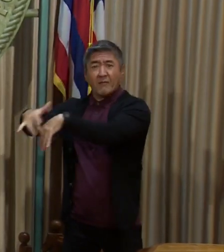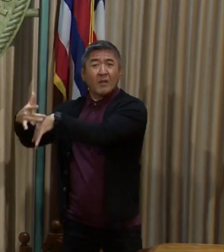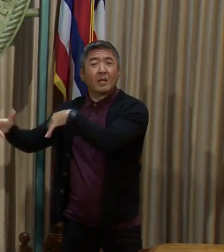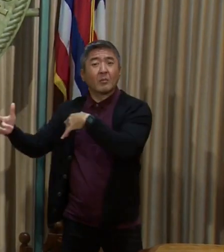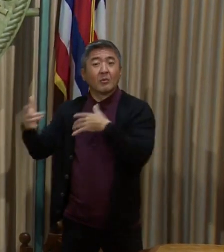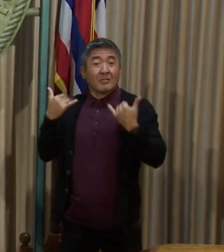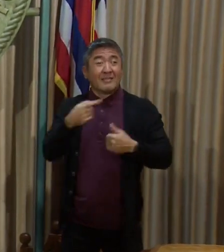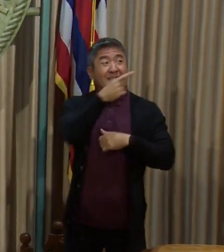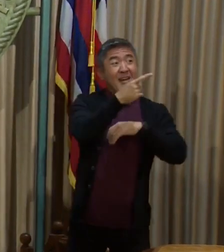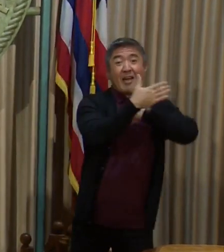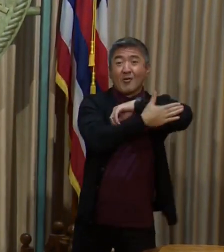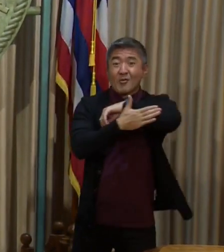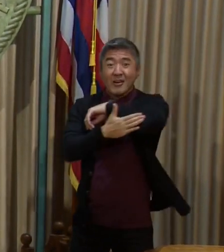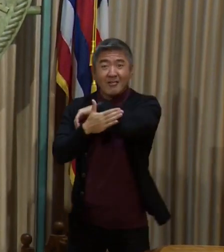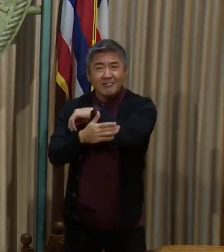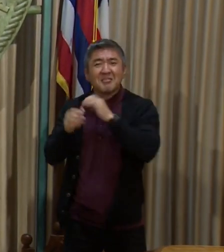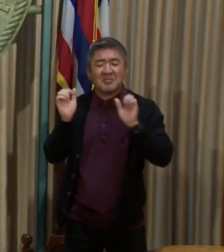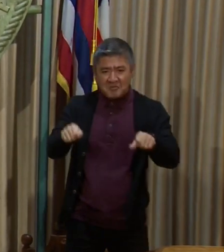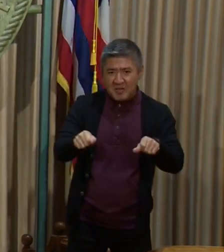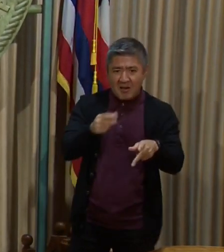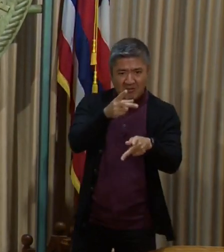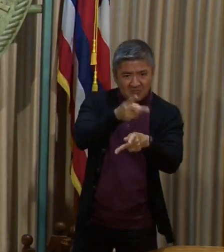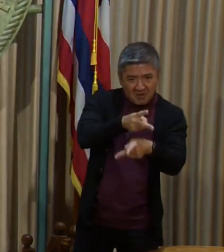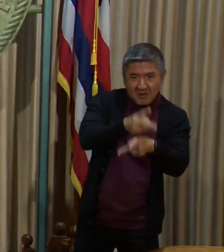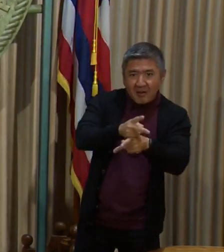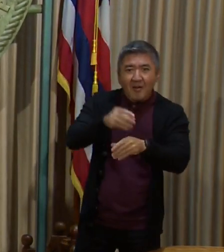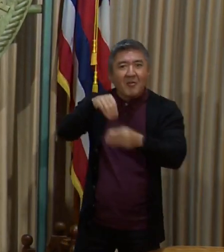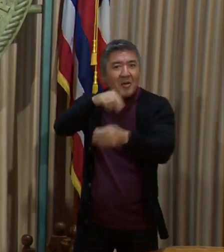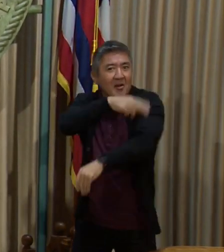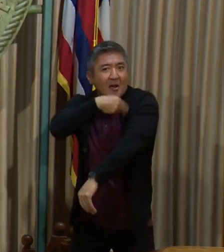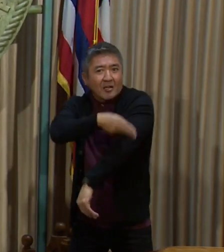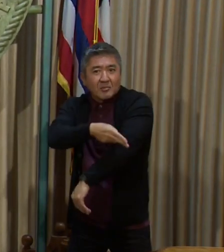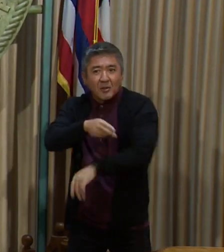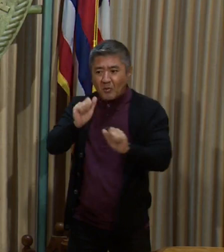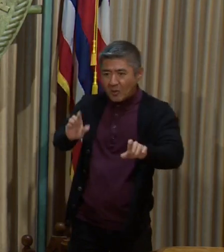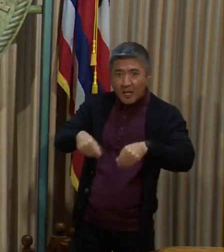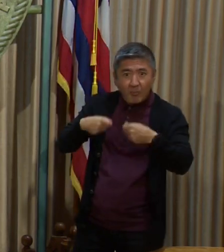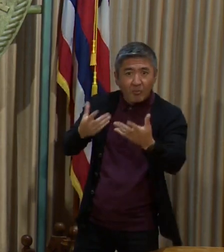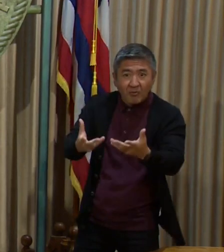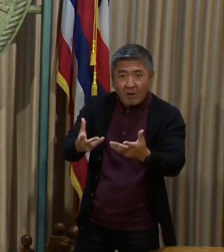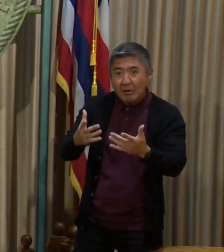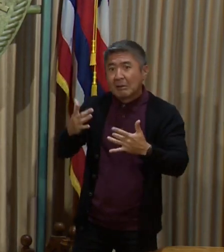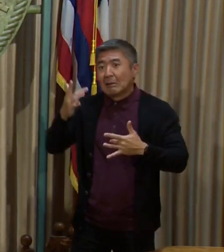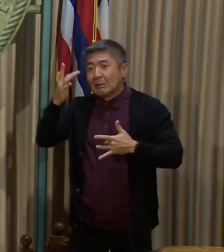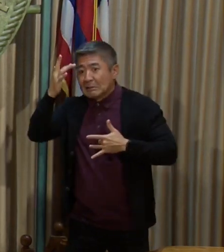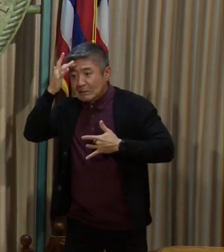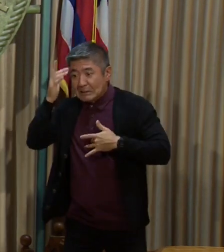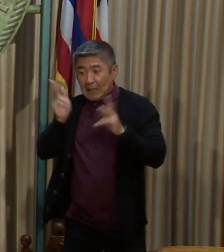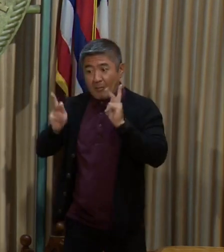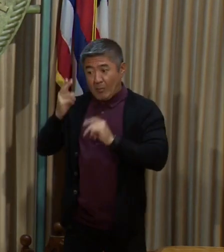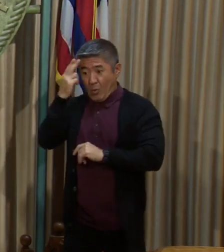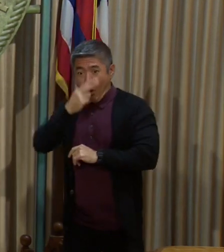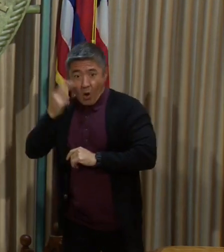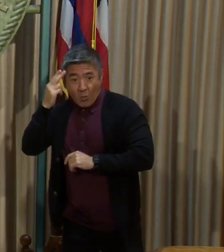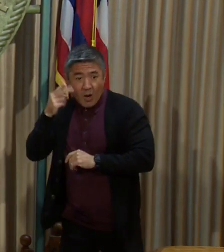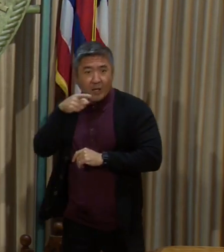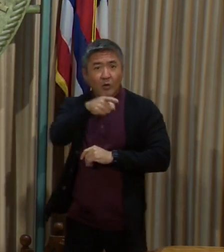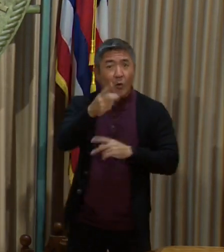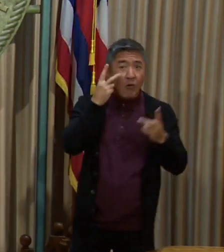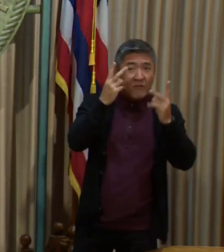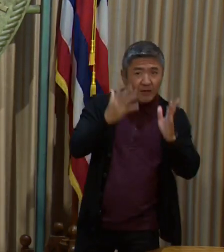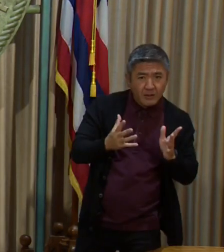counties to provide all the care that's needed, and for us to provide any service, whether it's our people or travelers, services if they get sick.